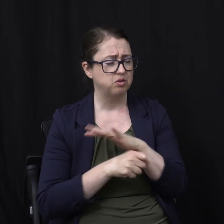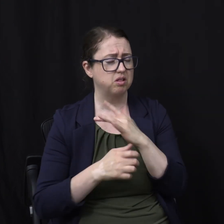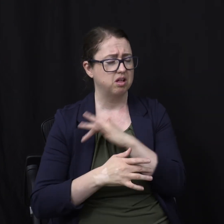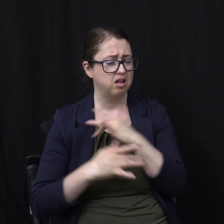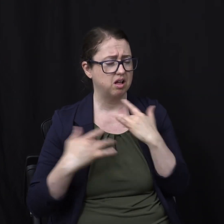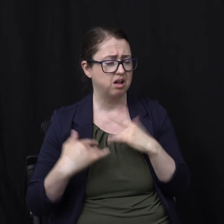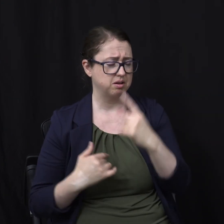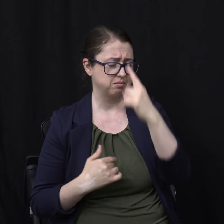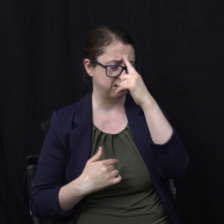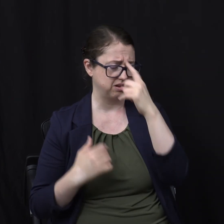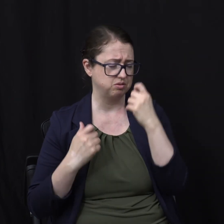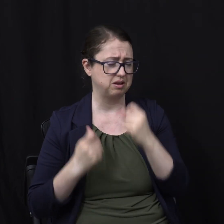In Jesus name Amen